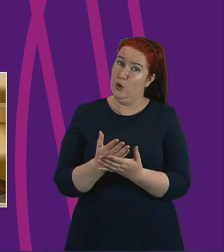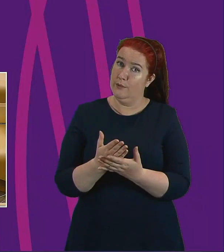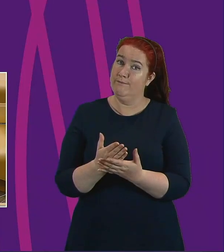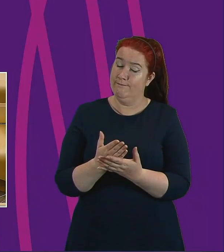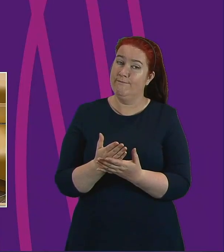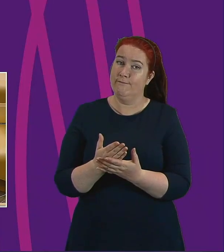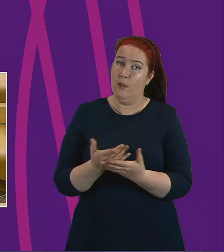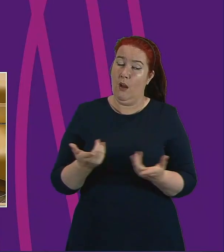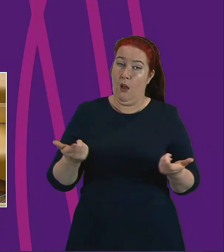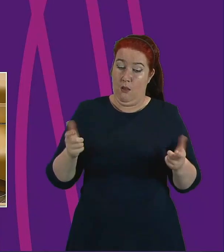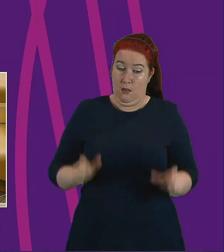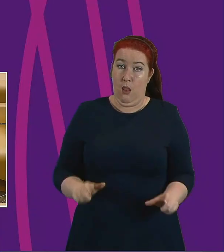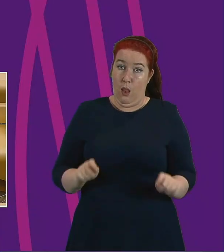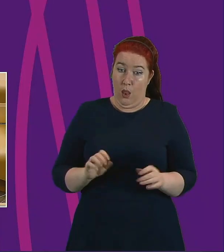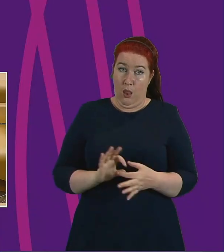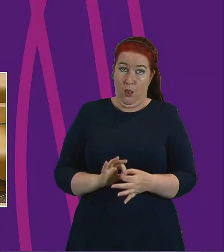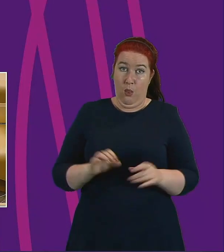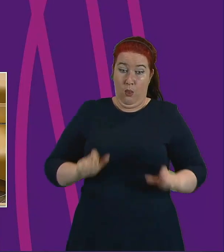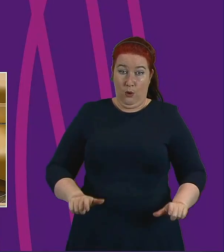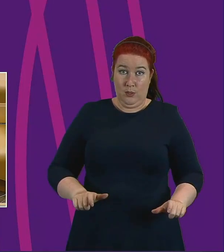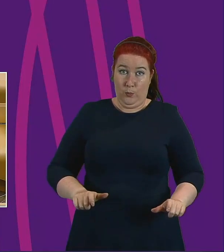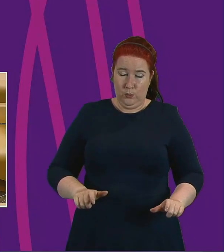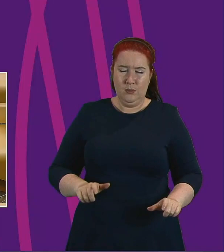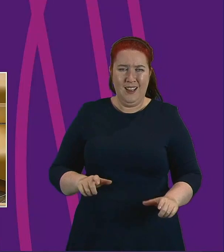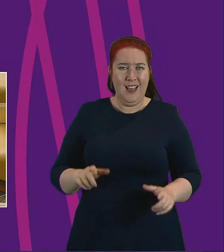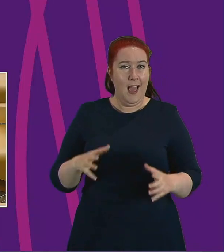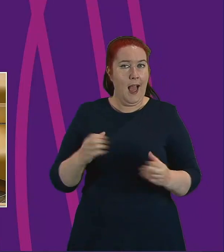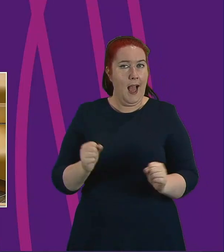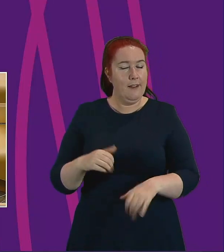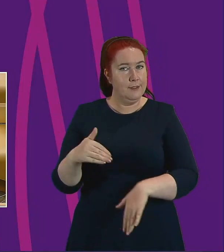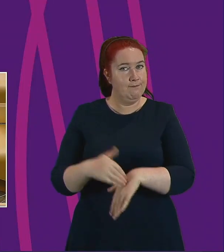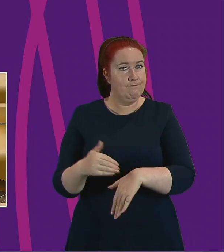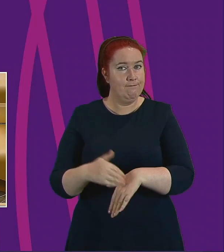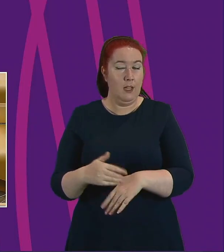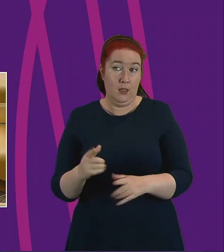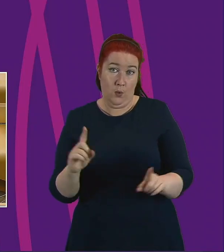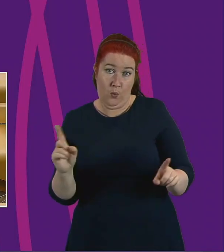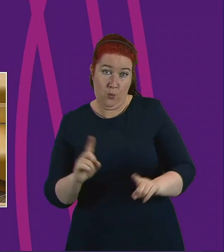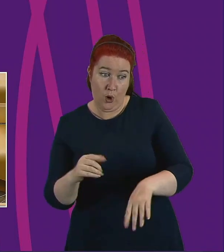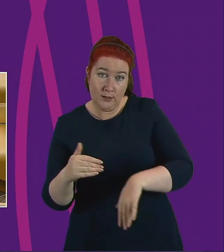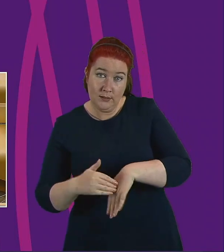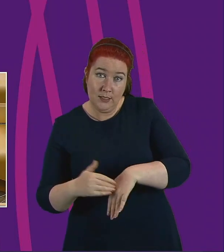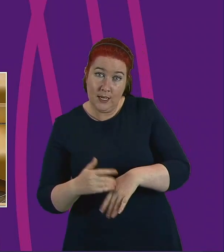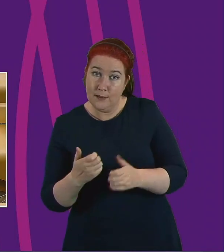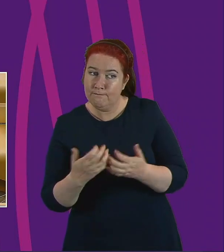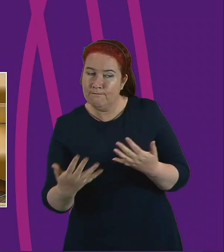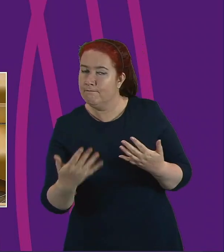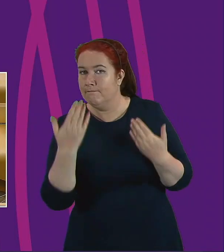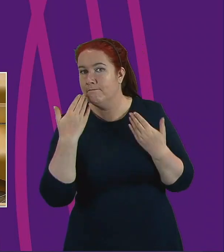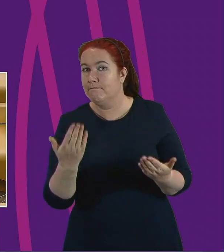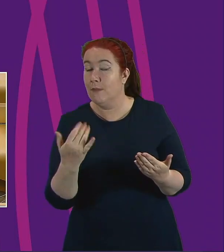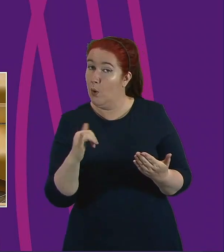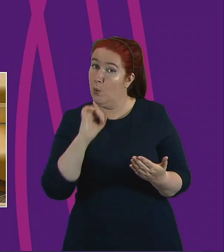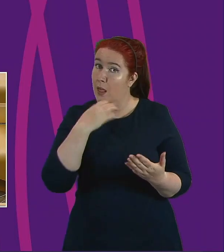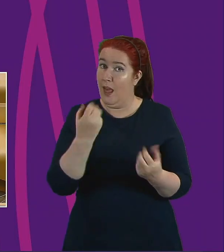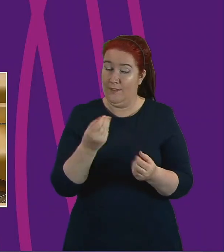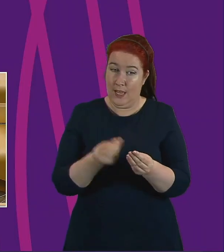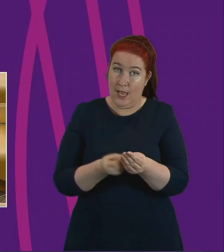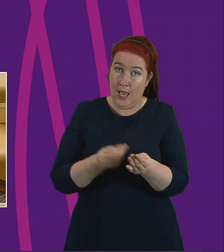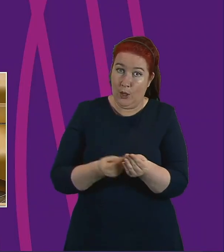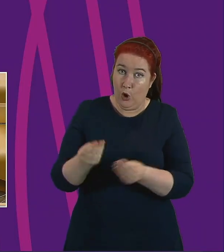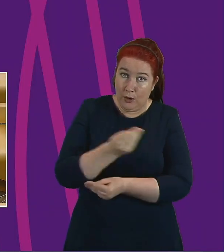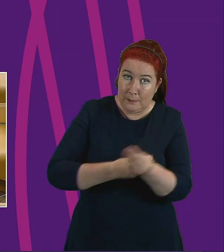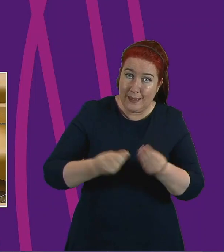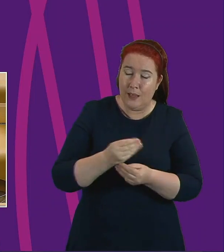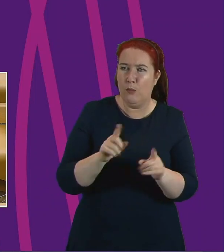lockdown has enabled. And we don't yet know what that cost is, Deputy Besideing Officer, is an economic cost and a human